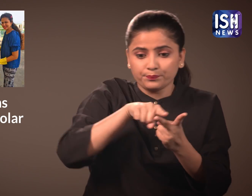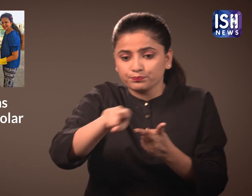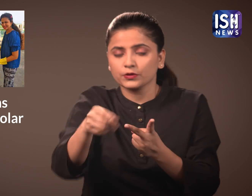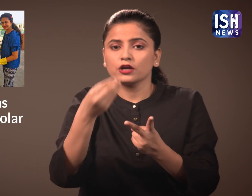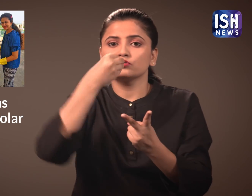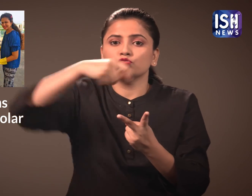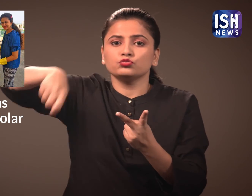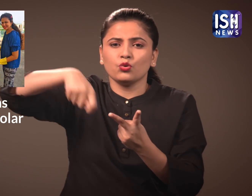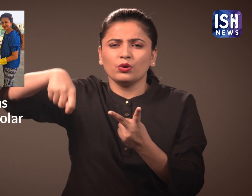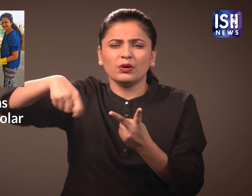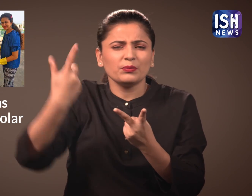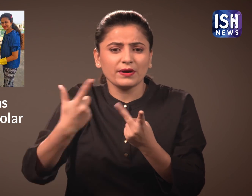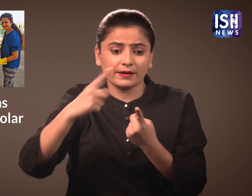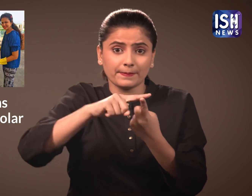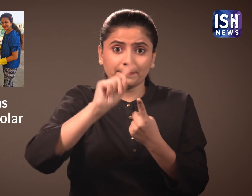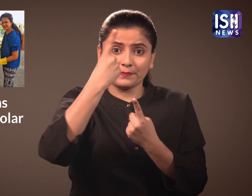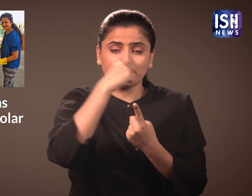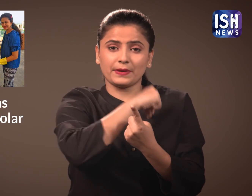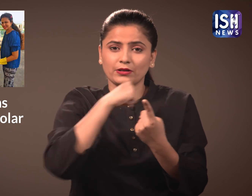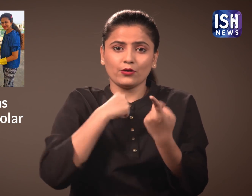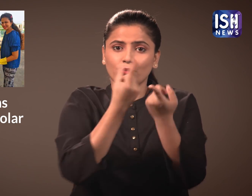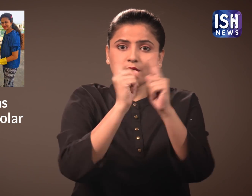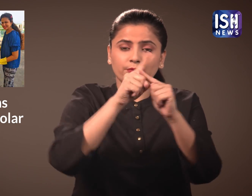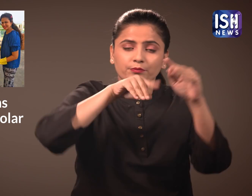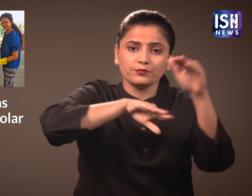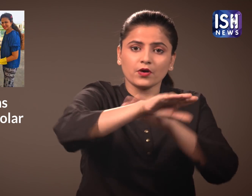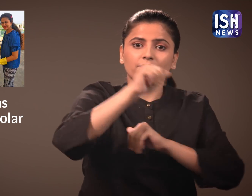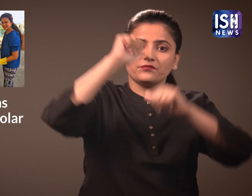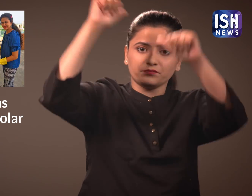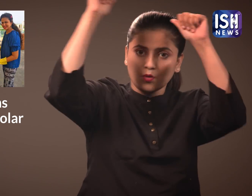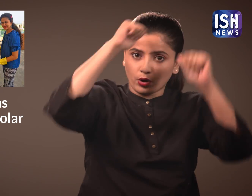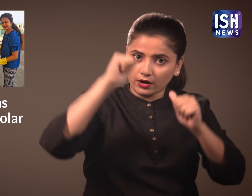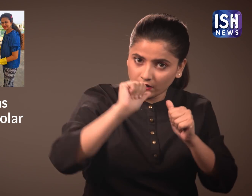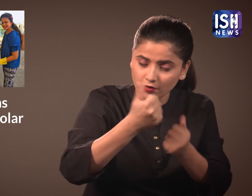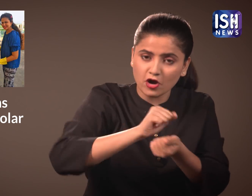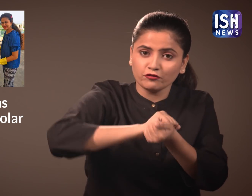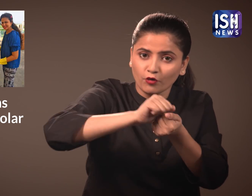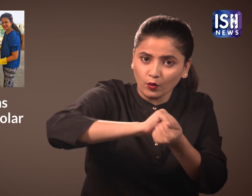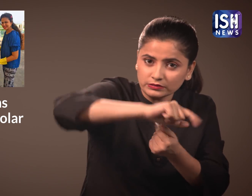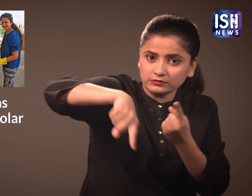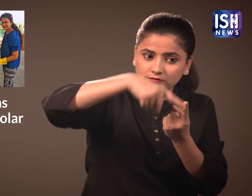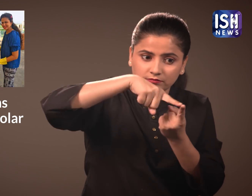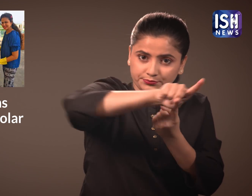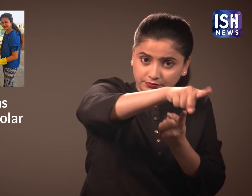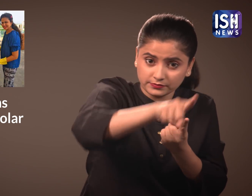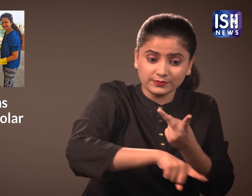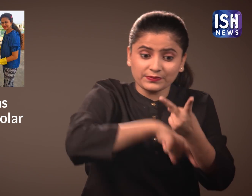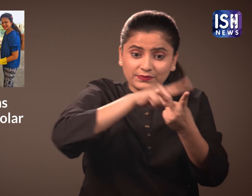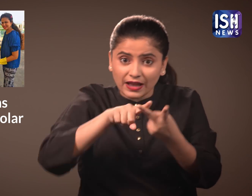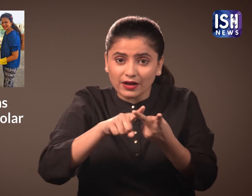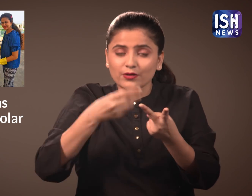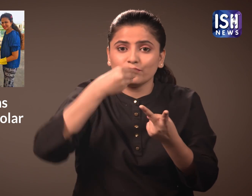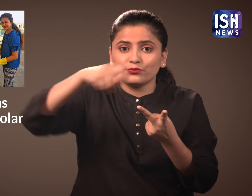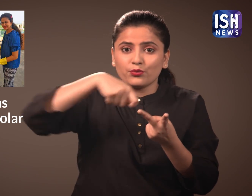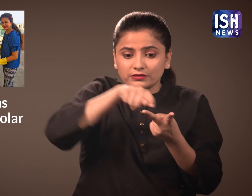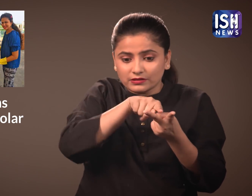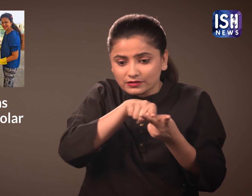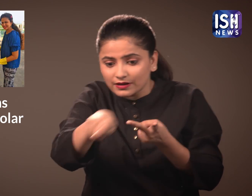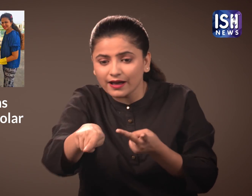and the kitchen. In the bathroom, it was used to heat water and for the washing machine. In the kitchen, it would be used